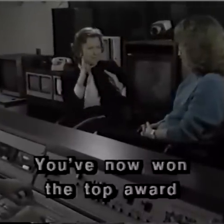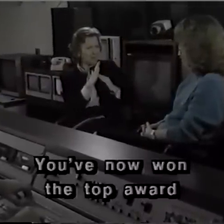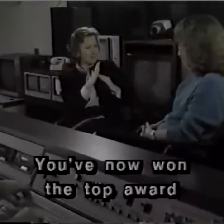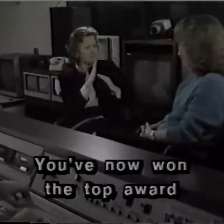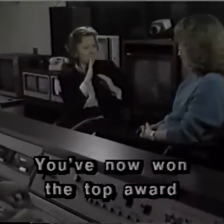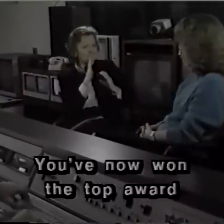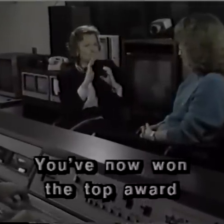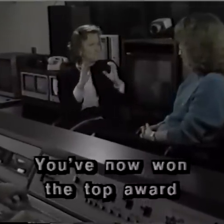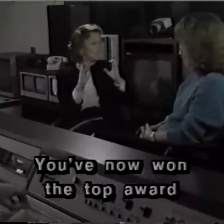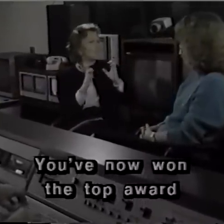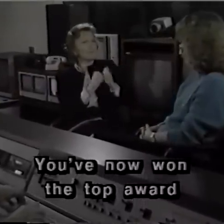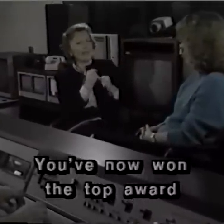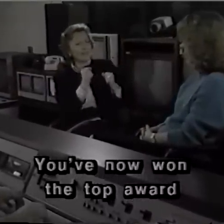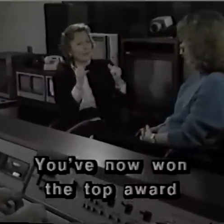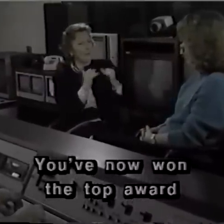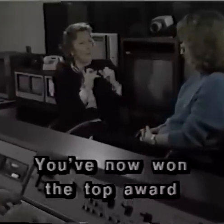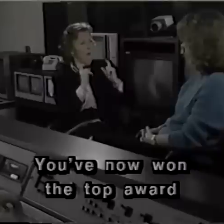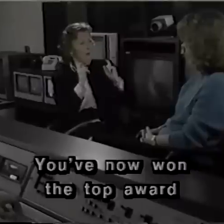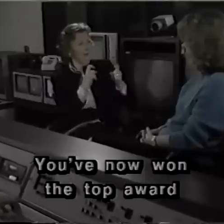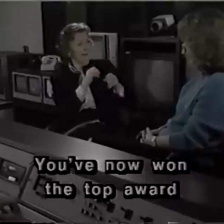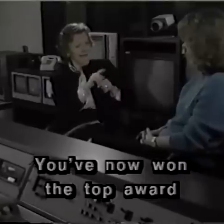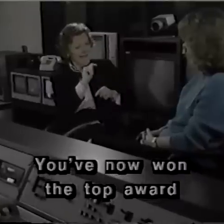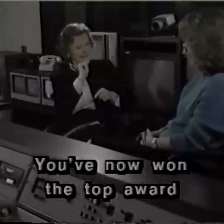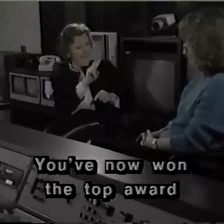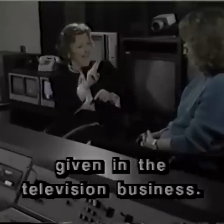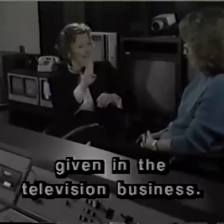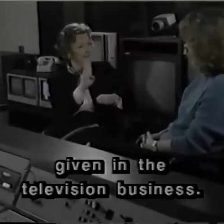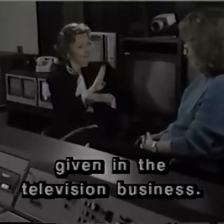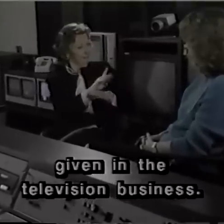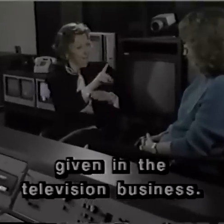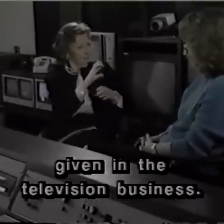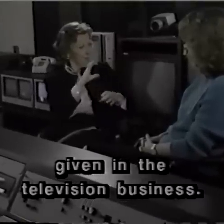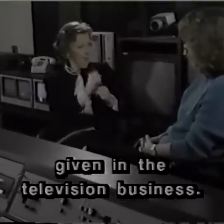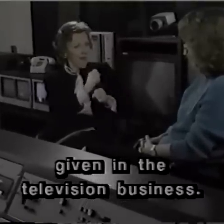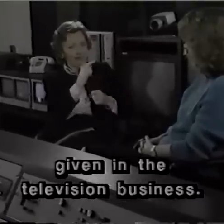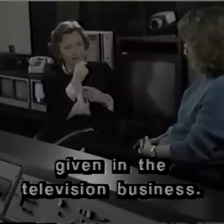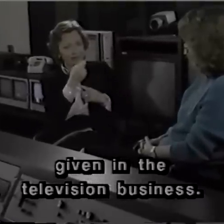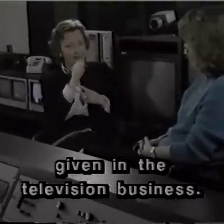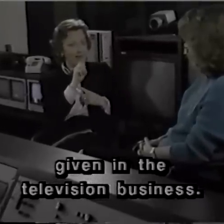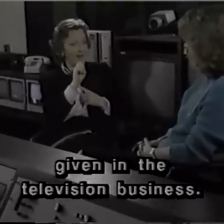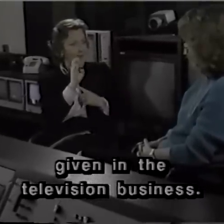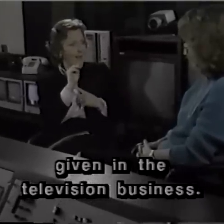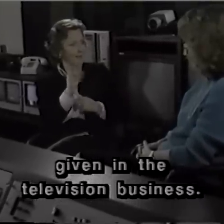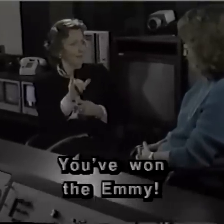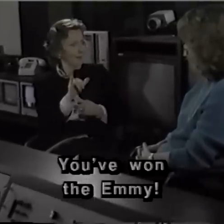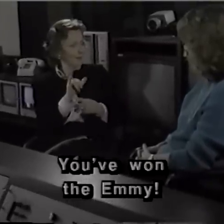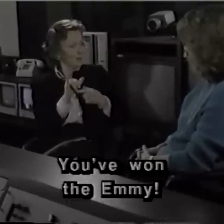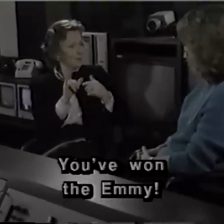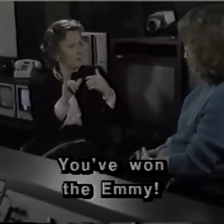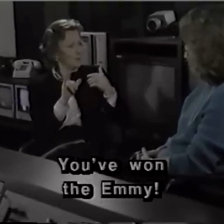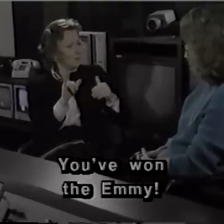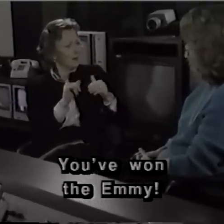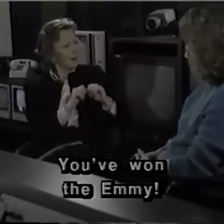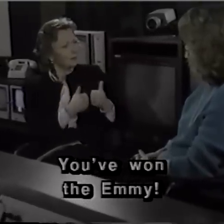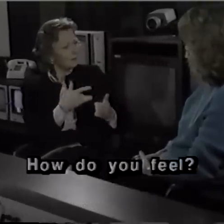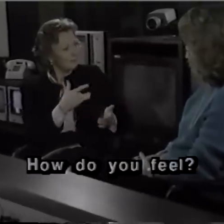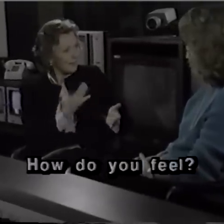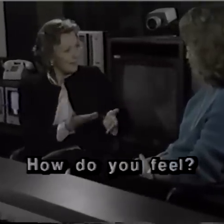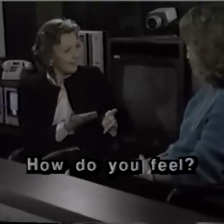You've now won the top award given in the television business. You've won the Emmy. How do you feel?